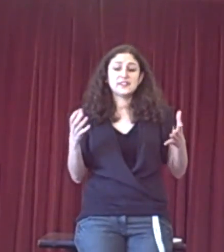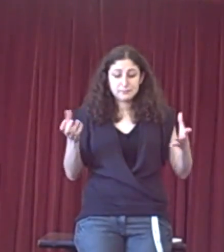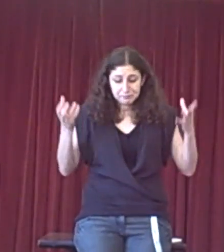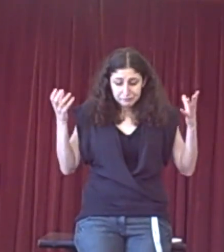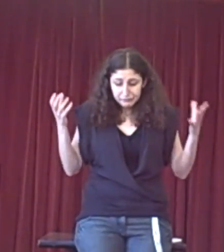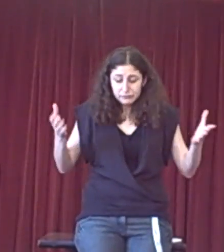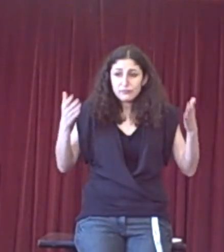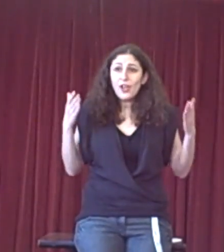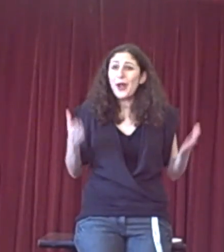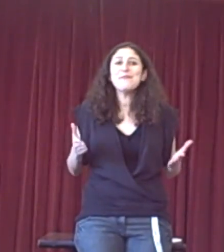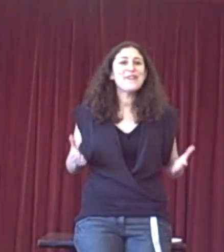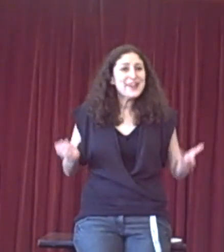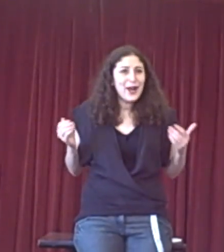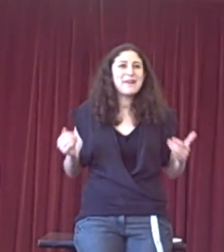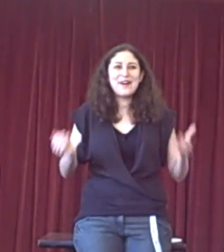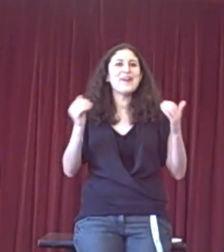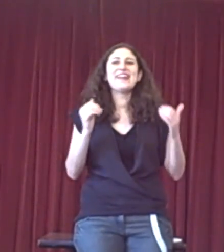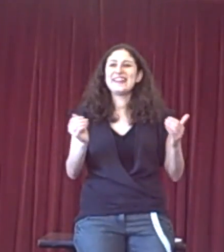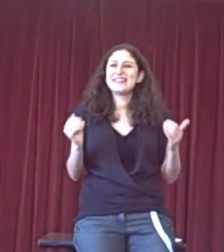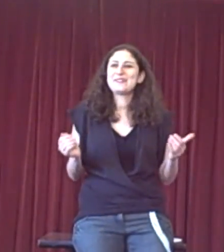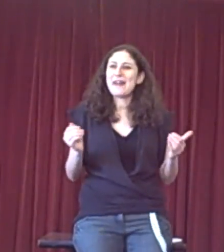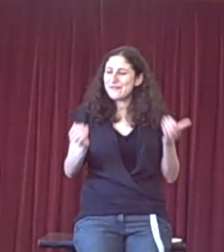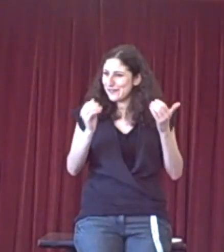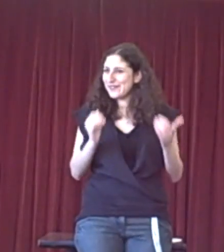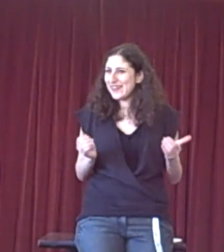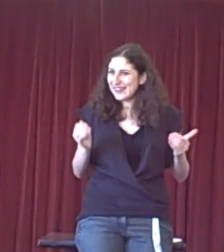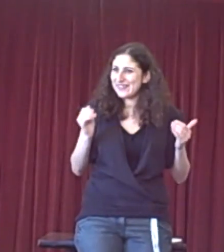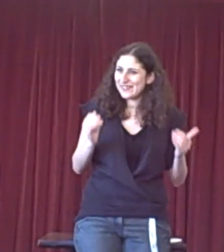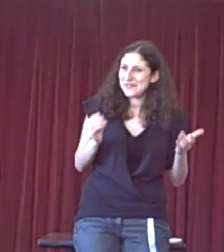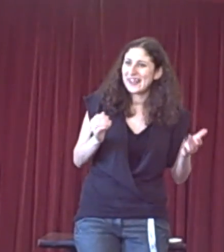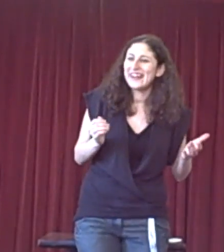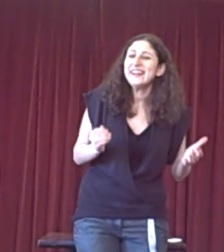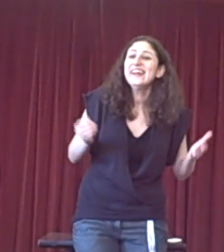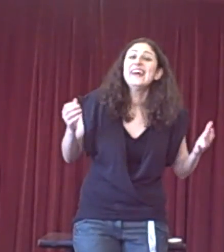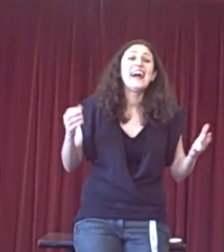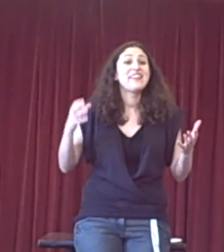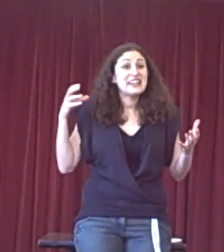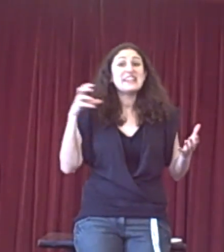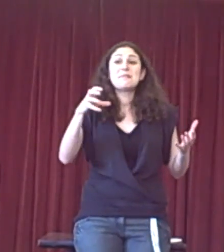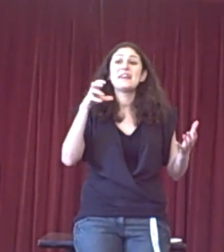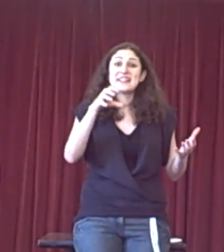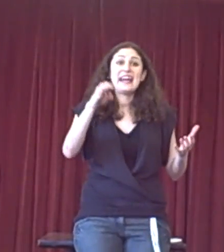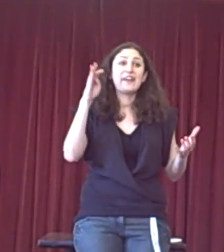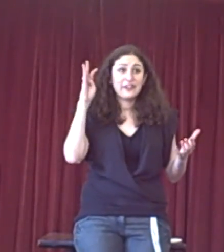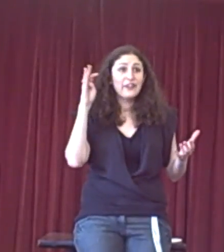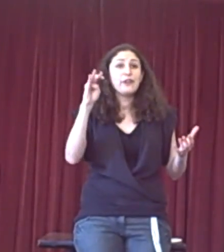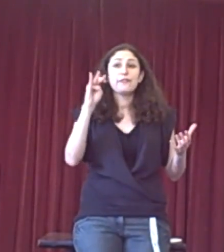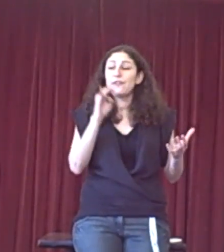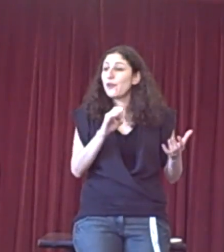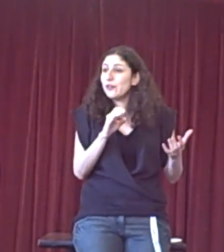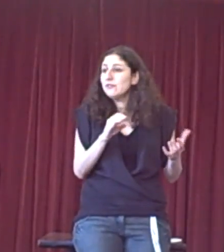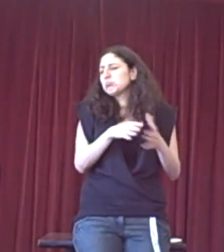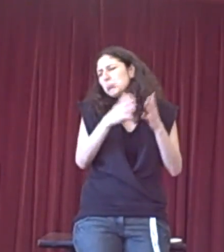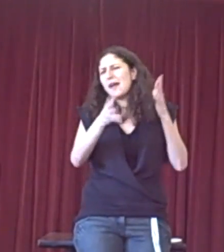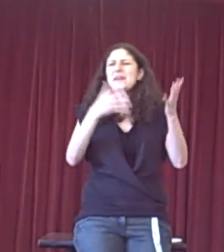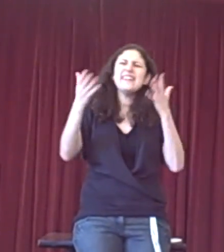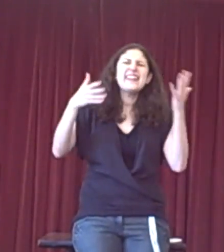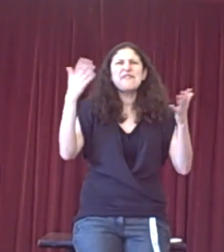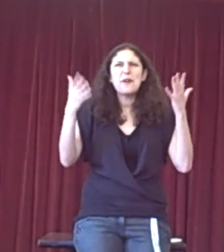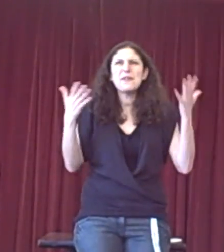hopefully come out early in the debate from the beginning and they need to be attacked full on. I mean, in that environmental